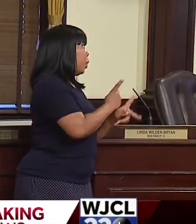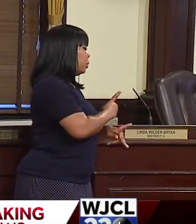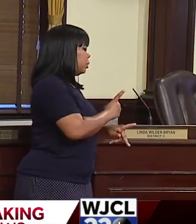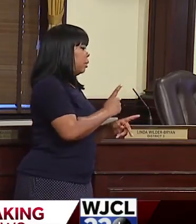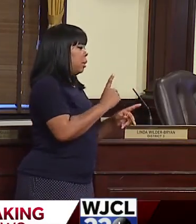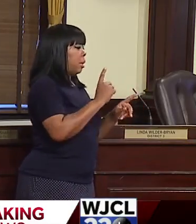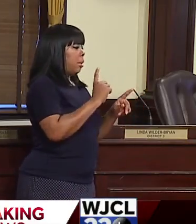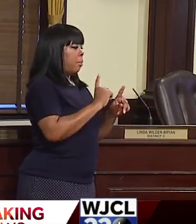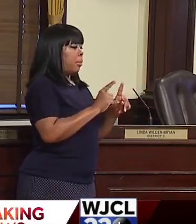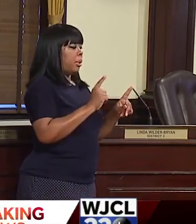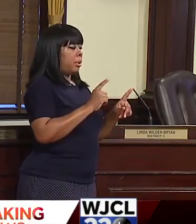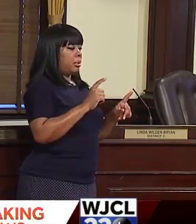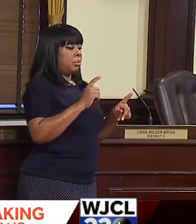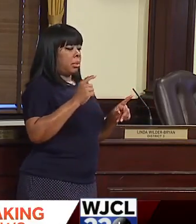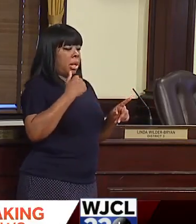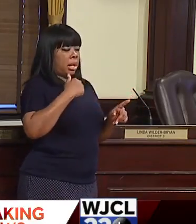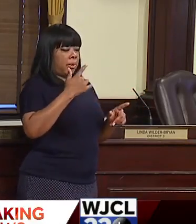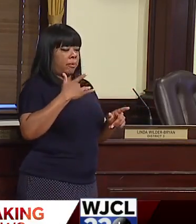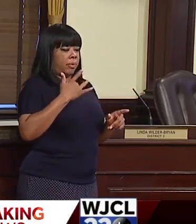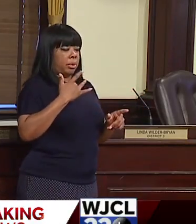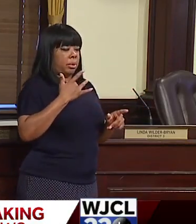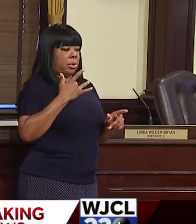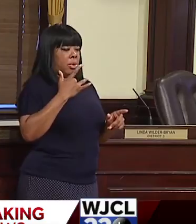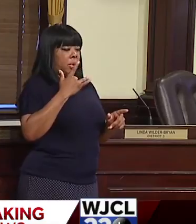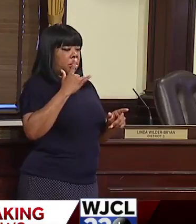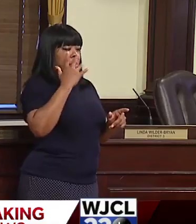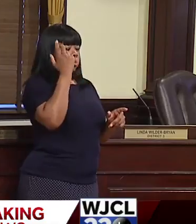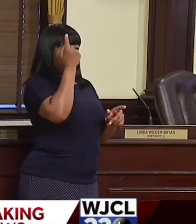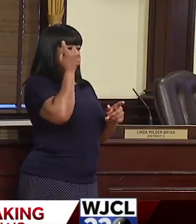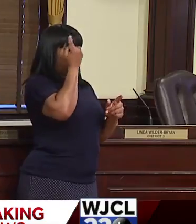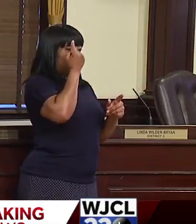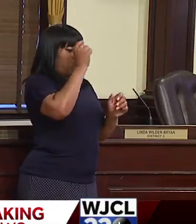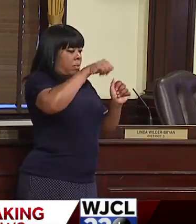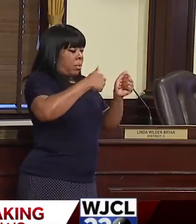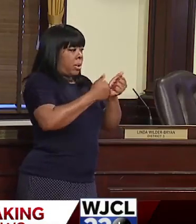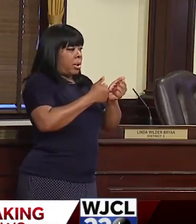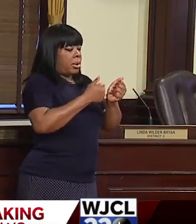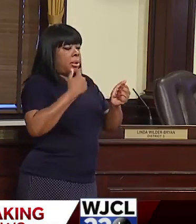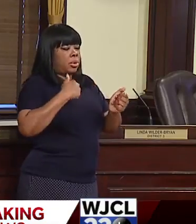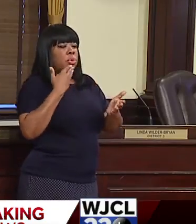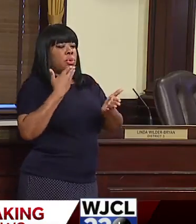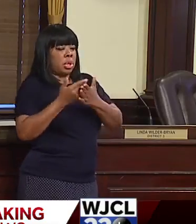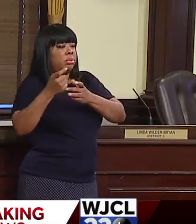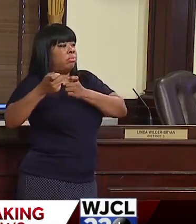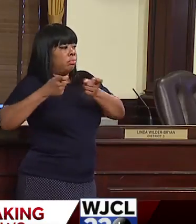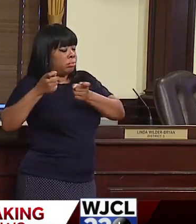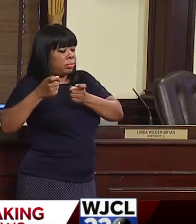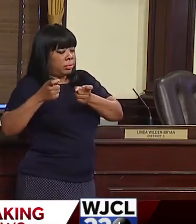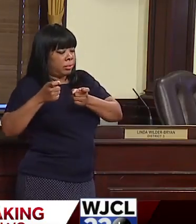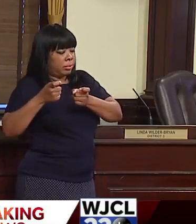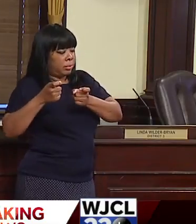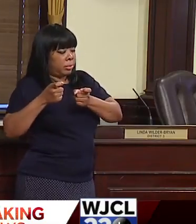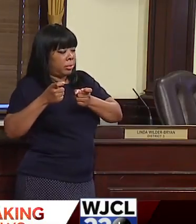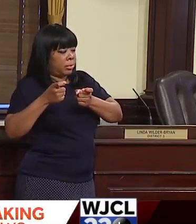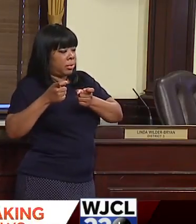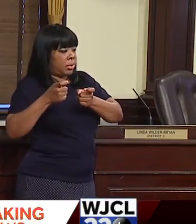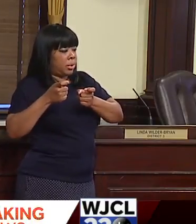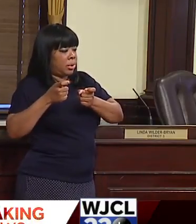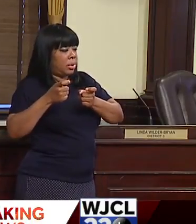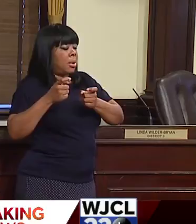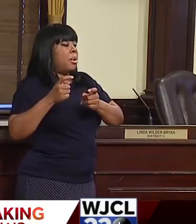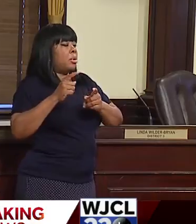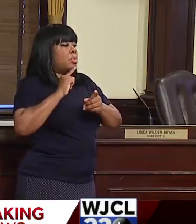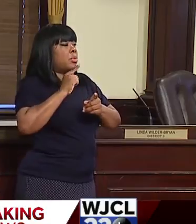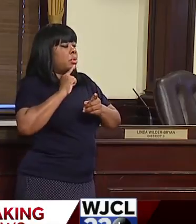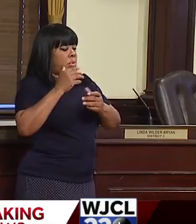and phenomenal planning on behalf of our team. But on the other end of it, even in the best case scenario, we cannot last